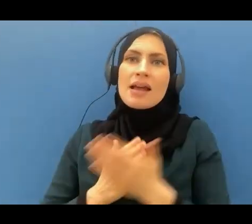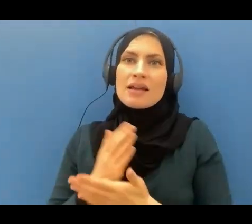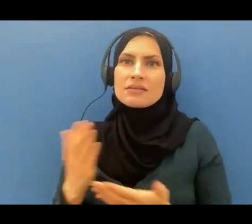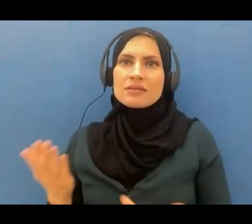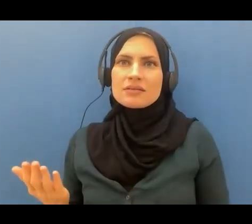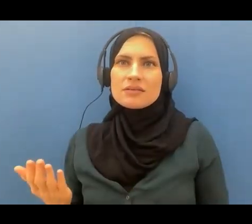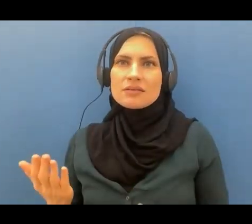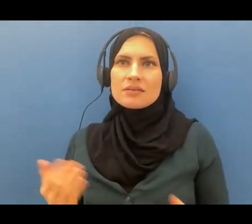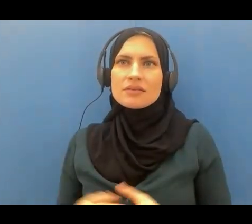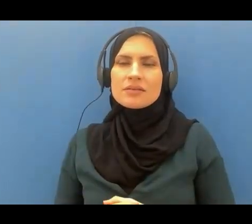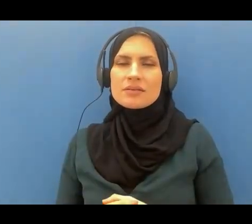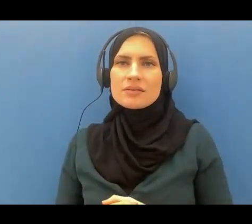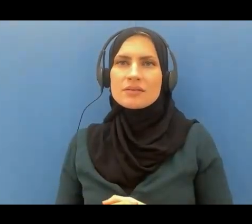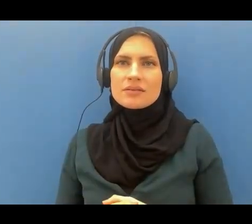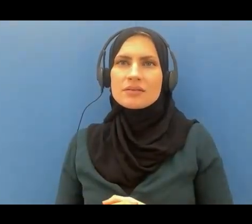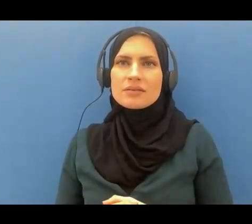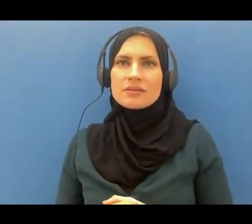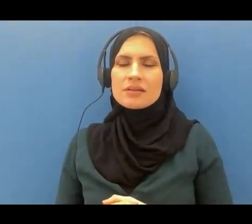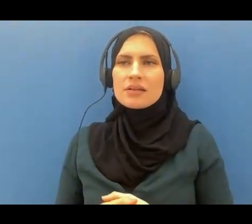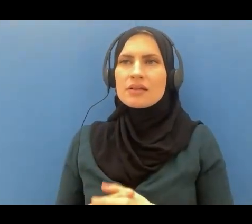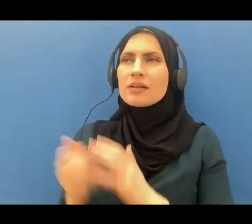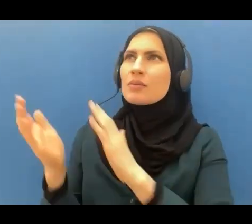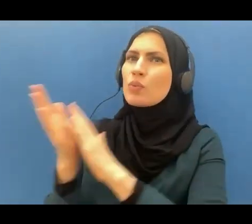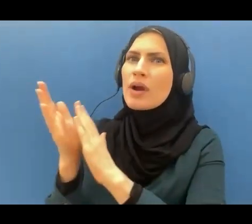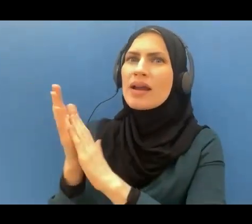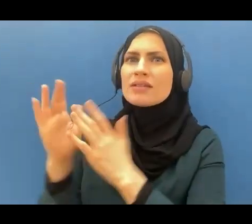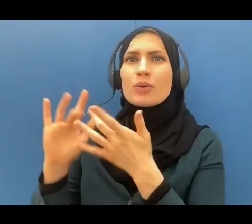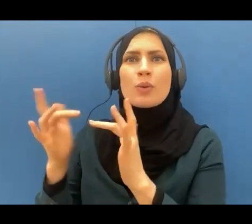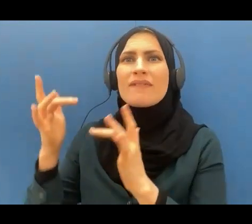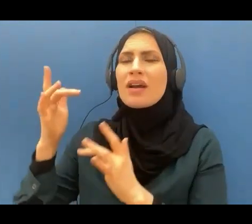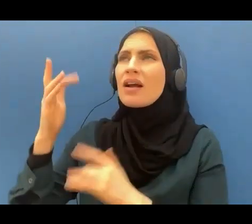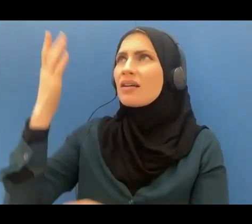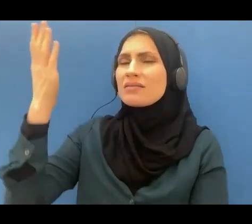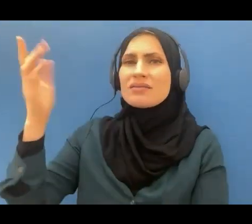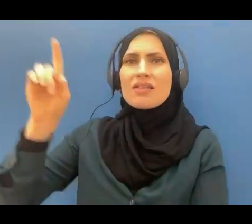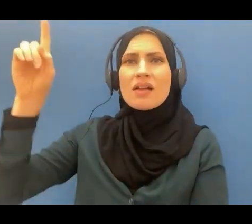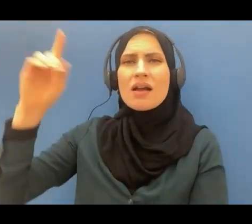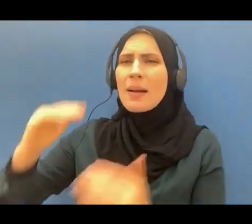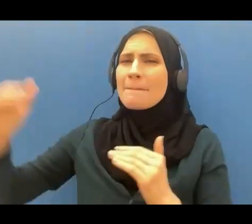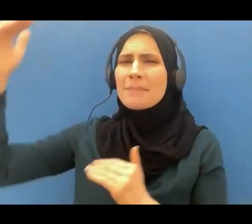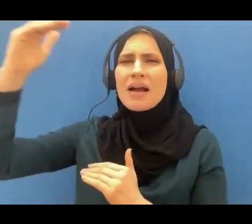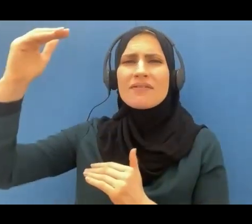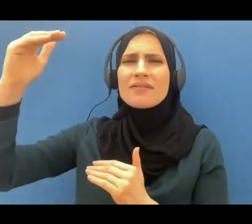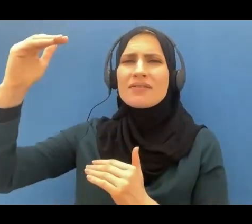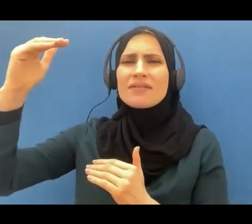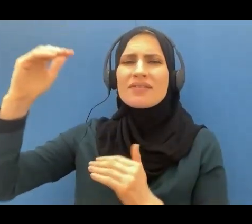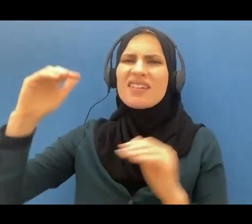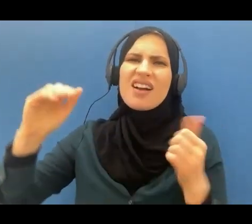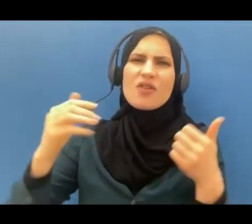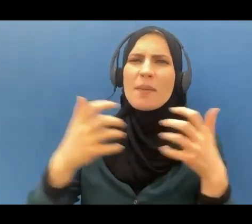praised and glorified is he above the partners they associate with him